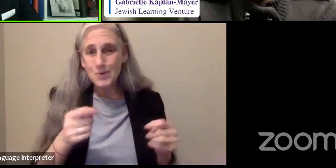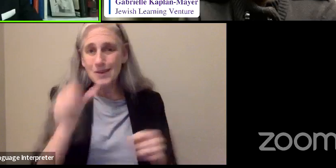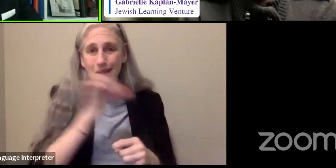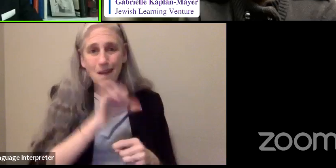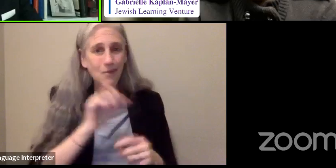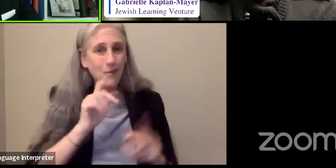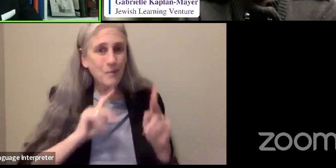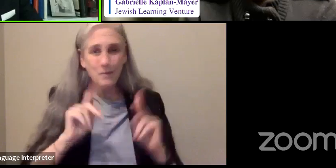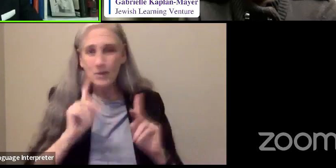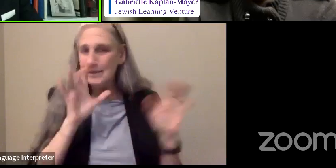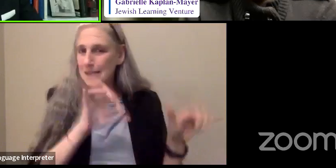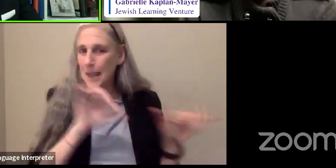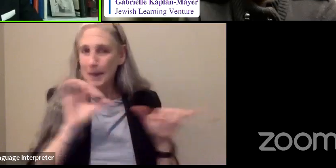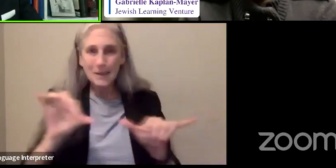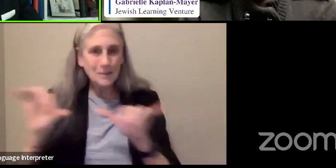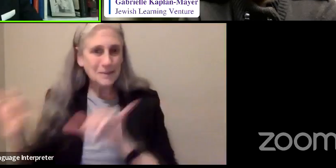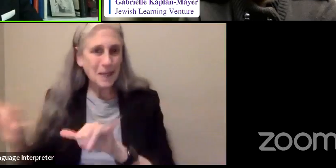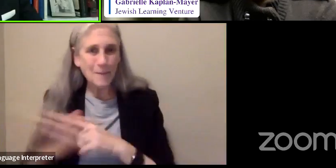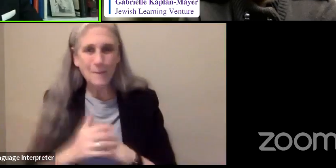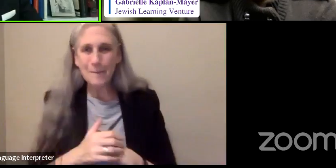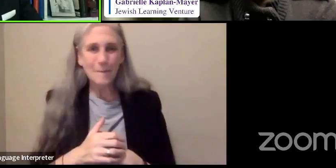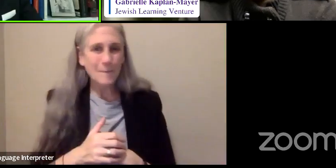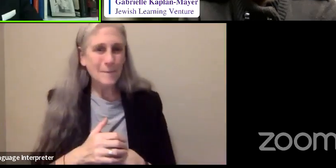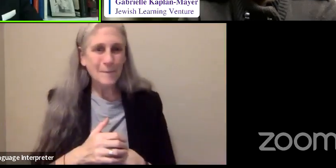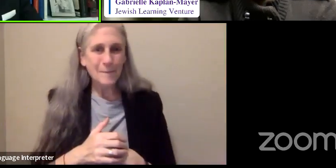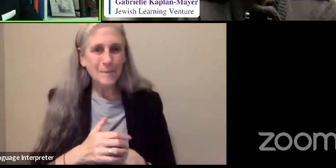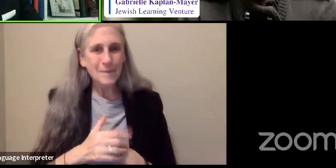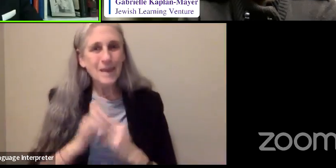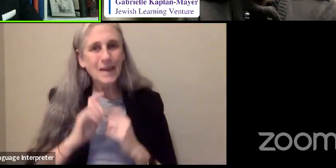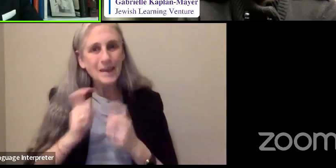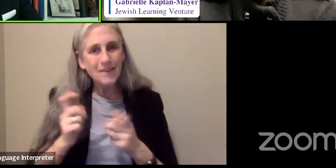that gives them dignity.